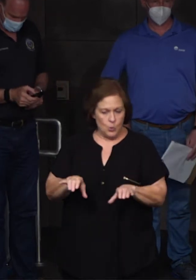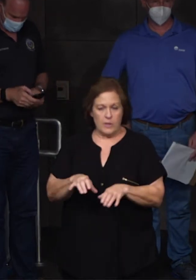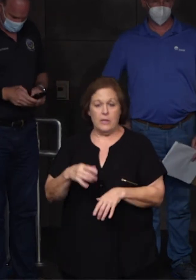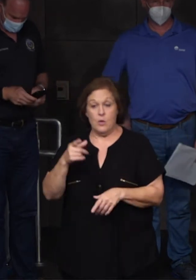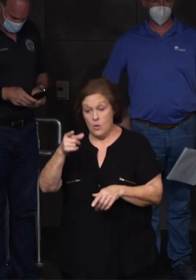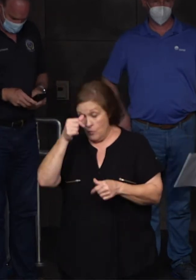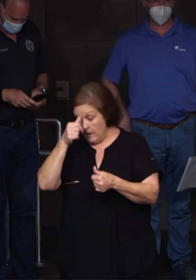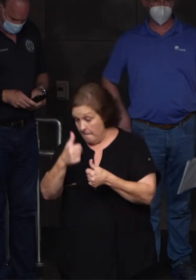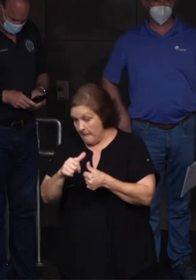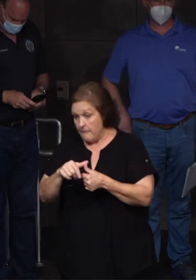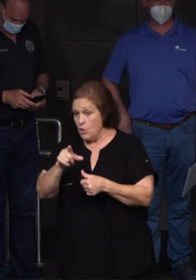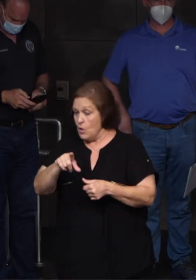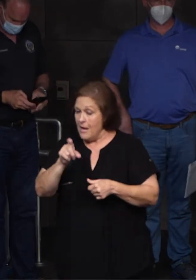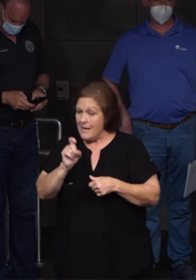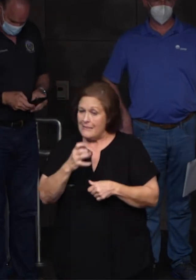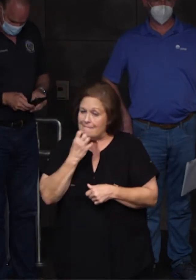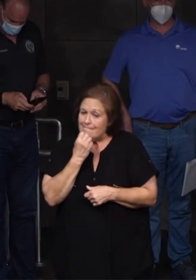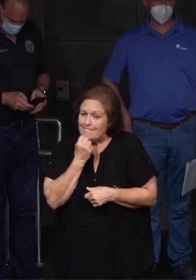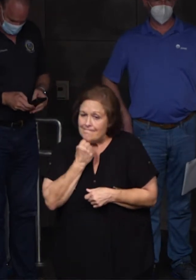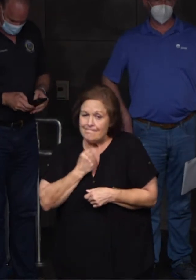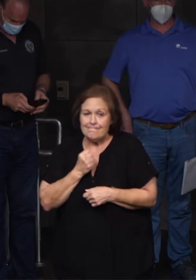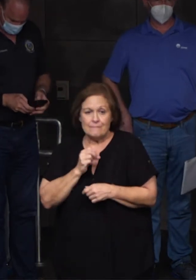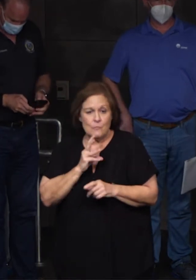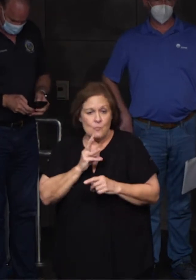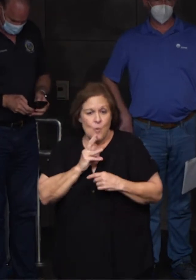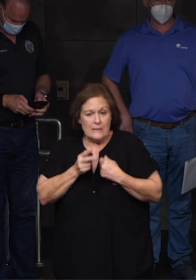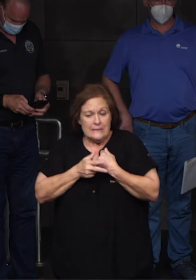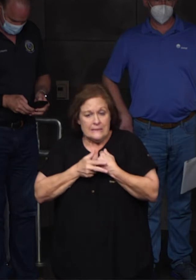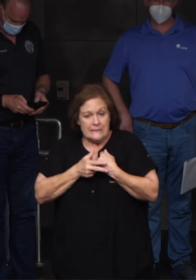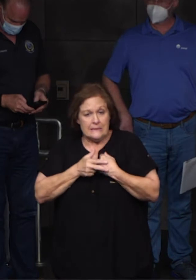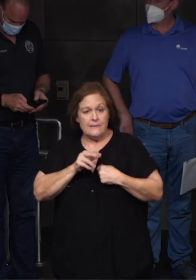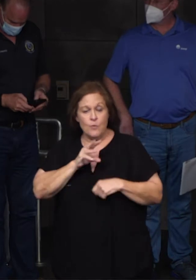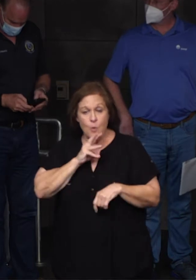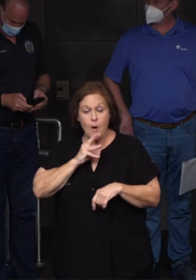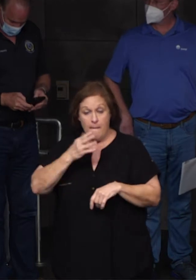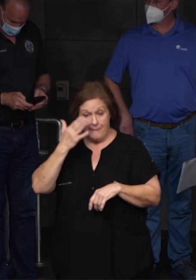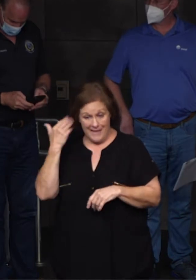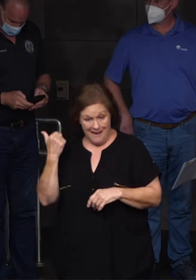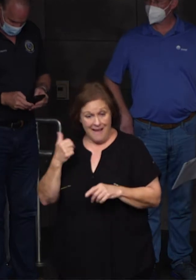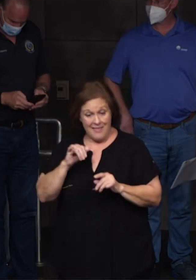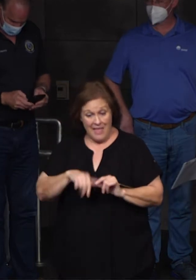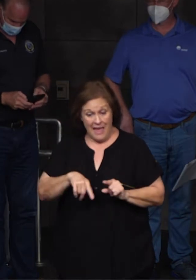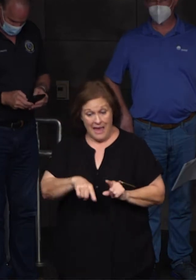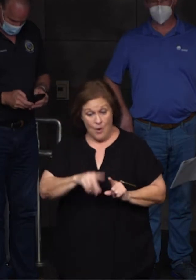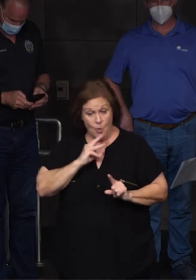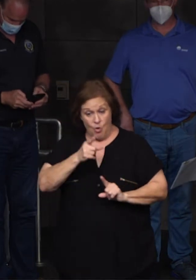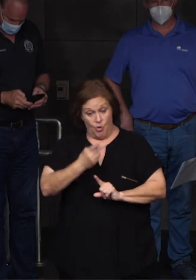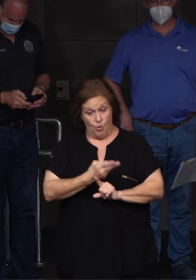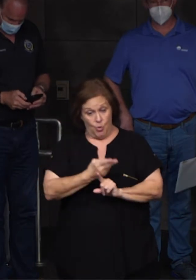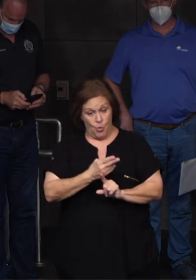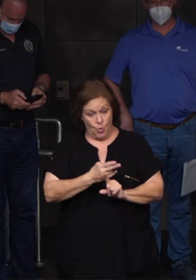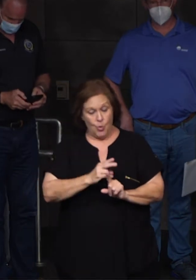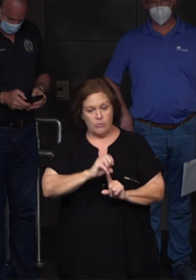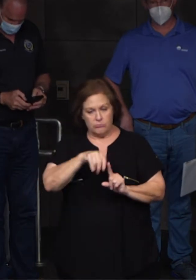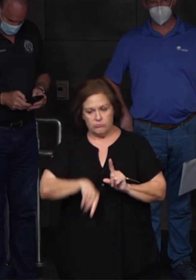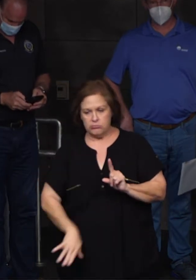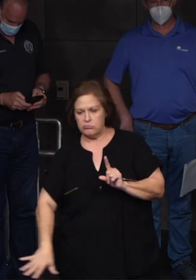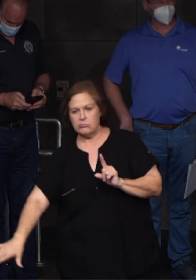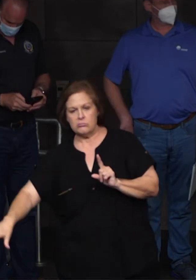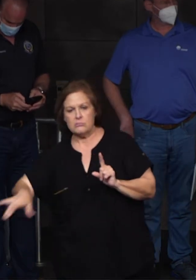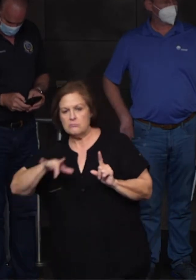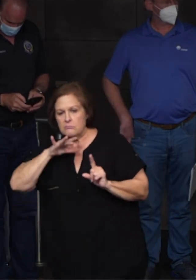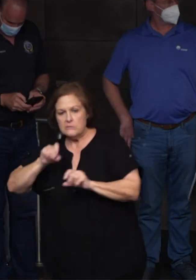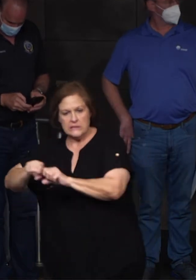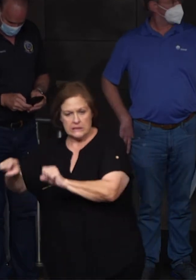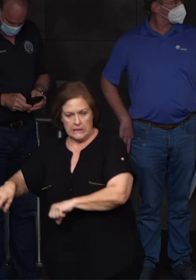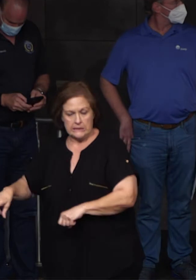want you to remember to conserve the water you use in your home because all of that goes into the sewer system, and we want to